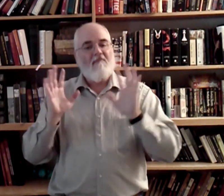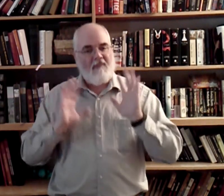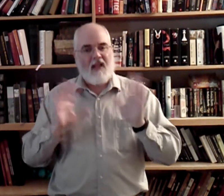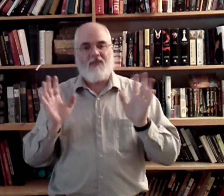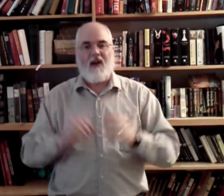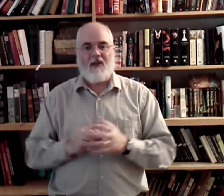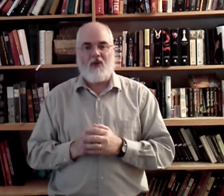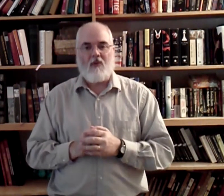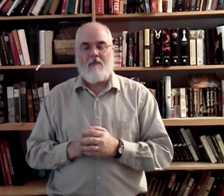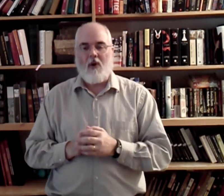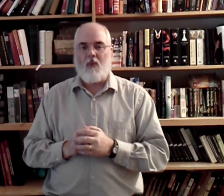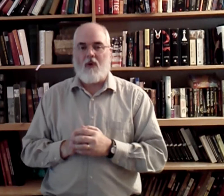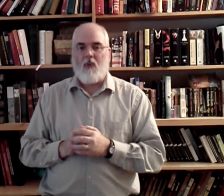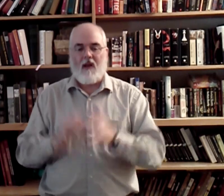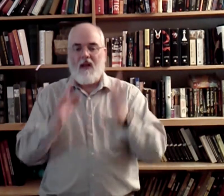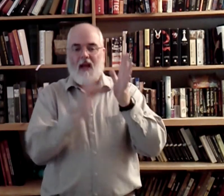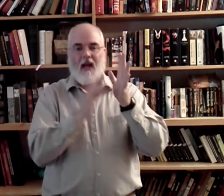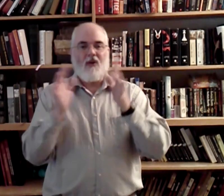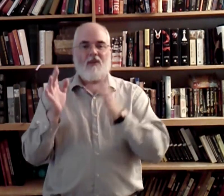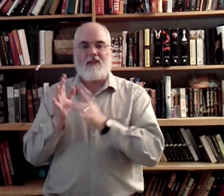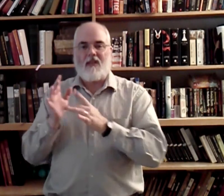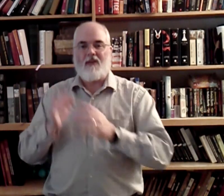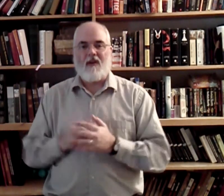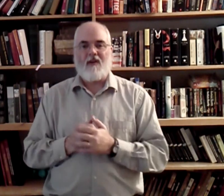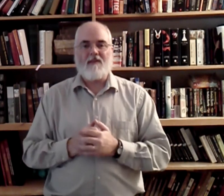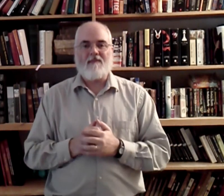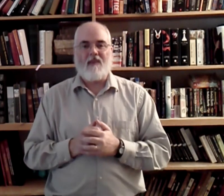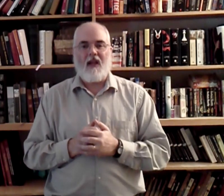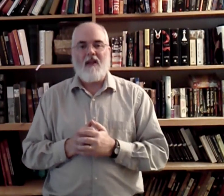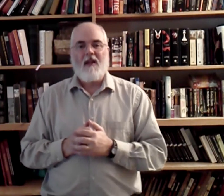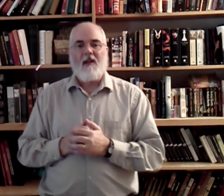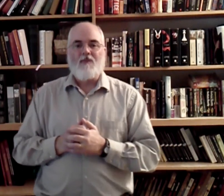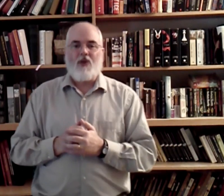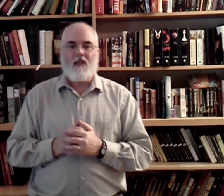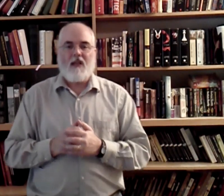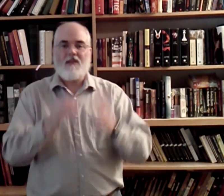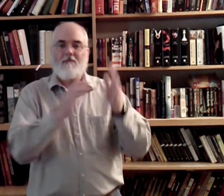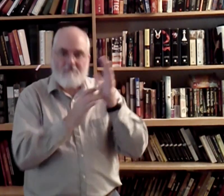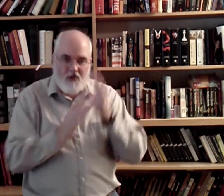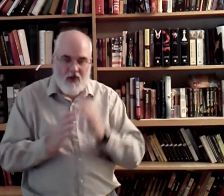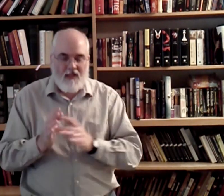That's fine too. They both work well. I use the center fingers. Okay? Jesus. Jesus.